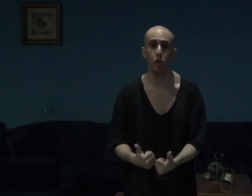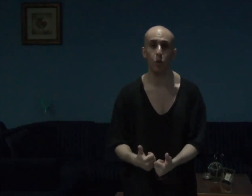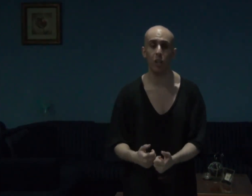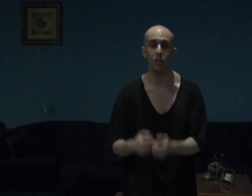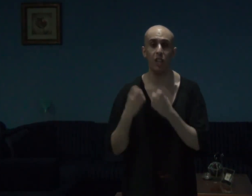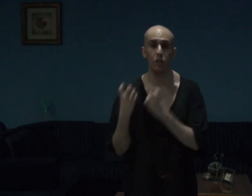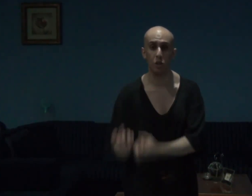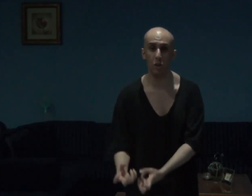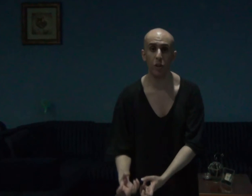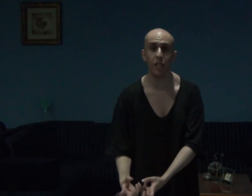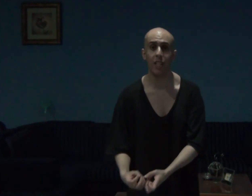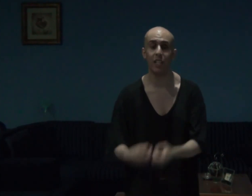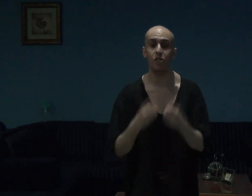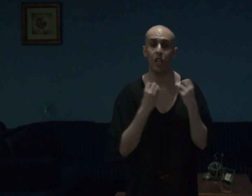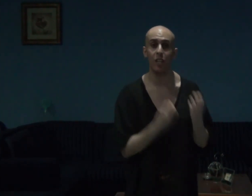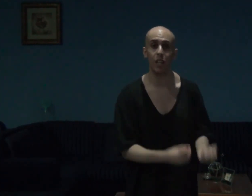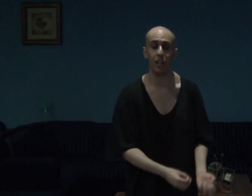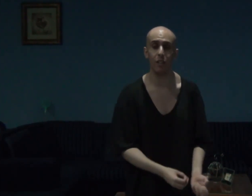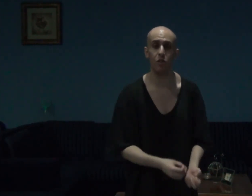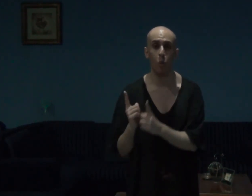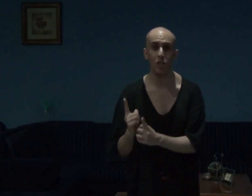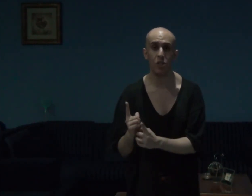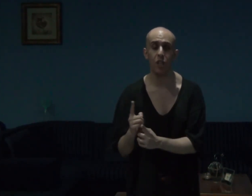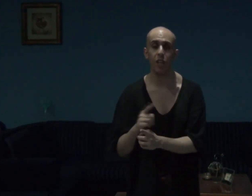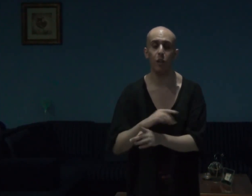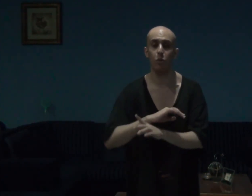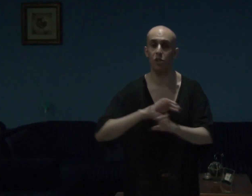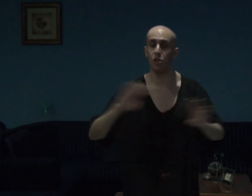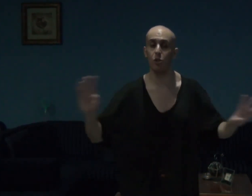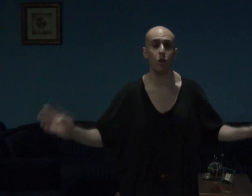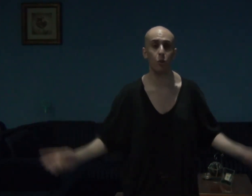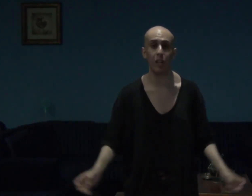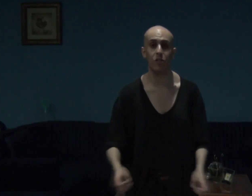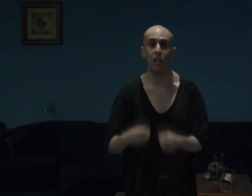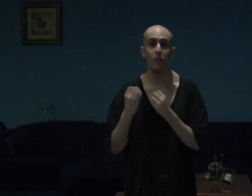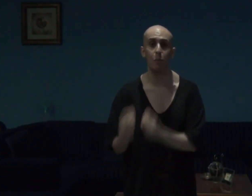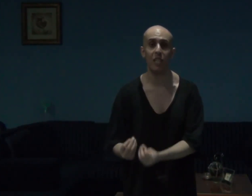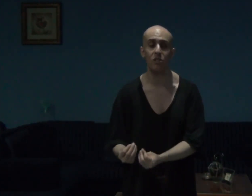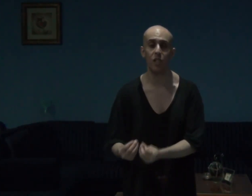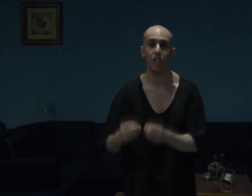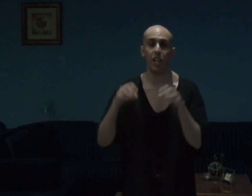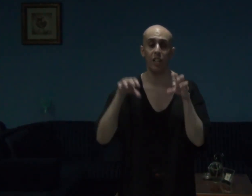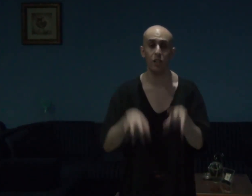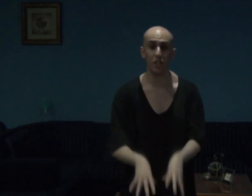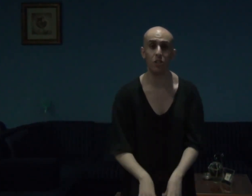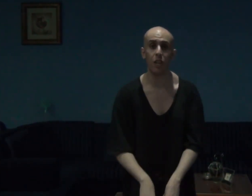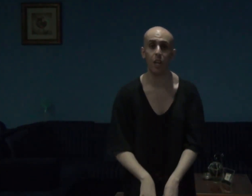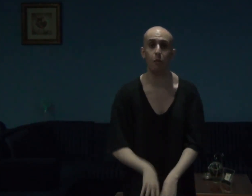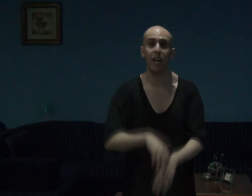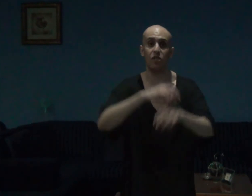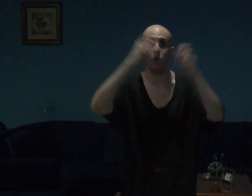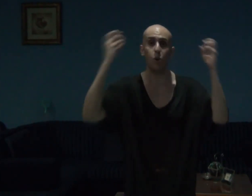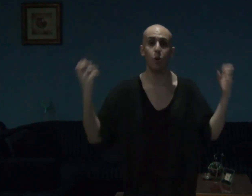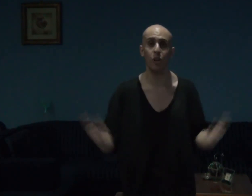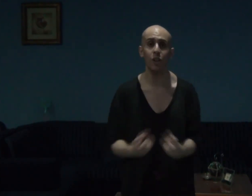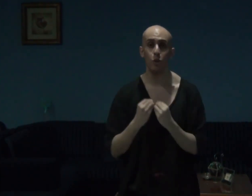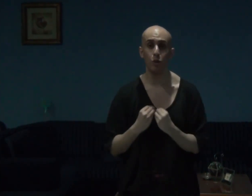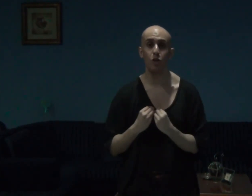great, and the story, guys and gals, once again, was so great, and amazing, and this game, as a whole, yours